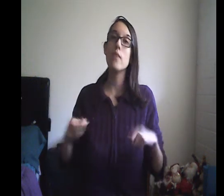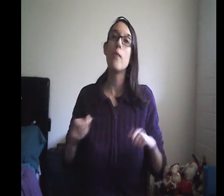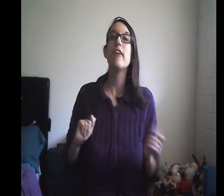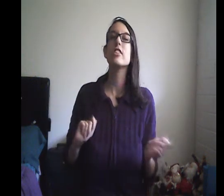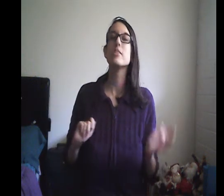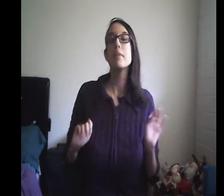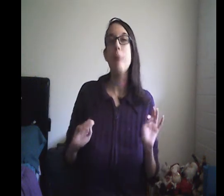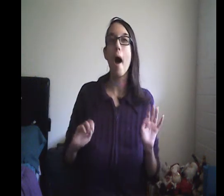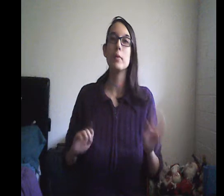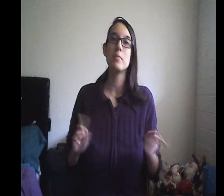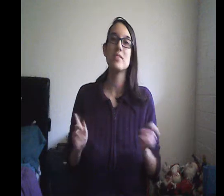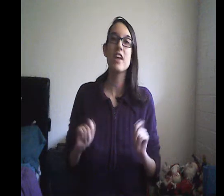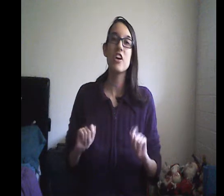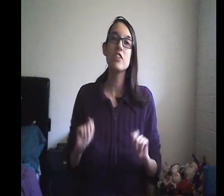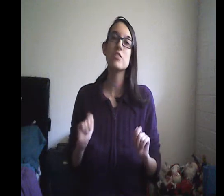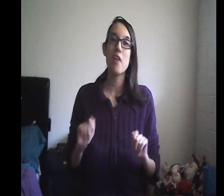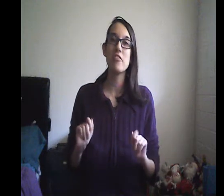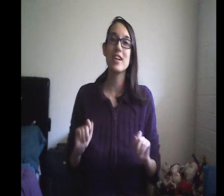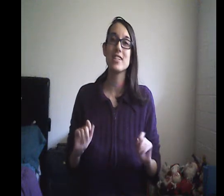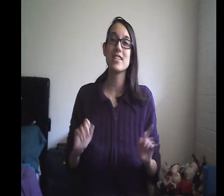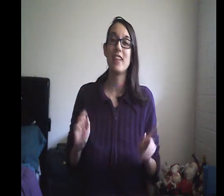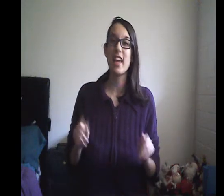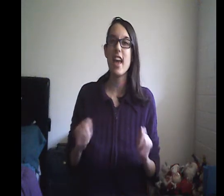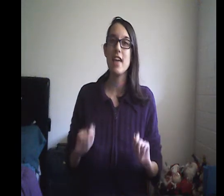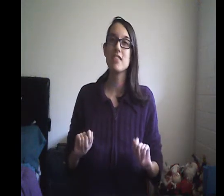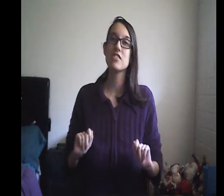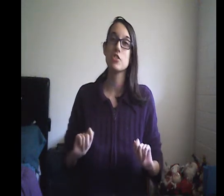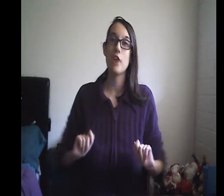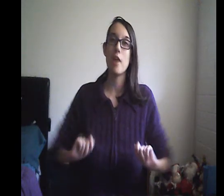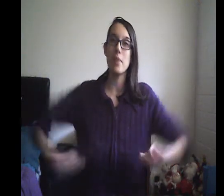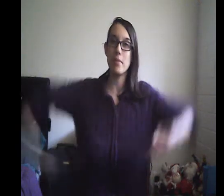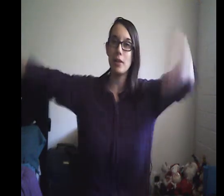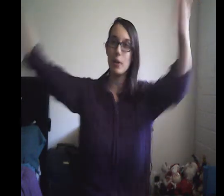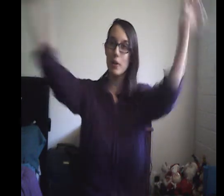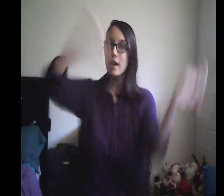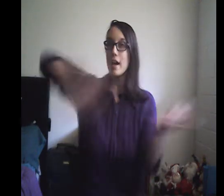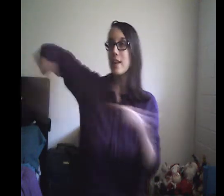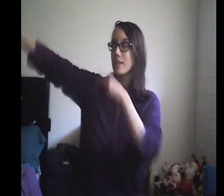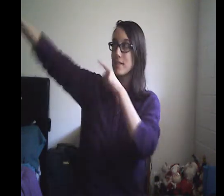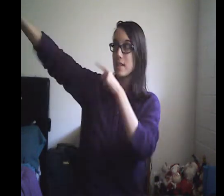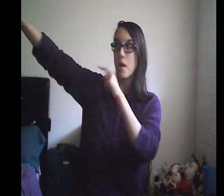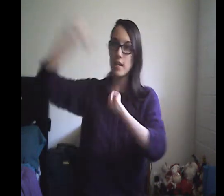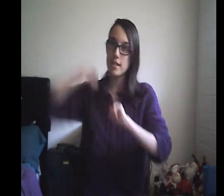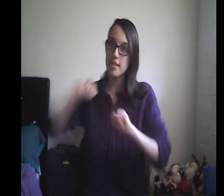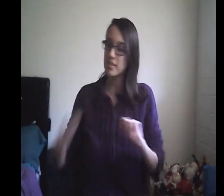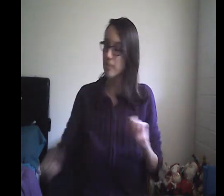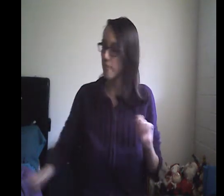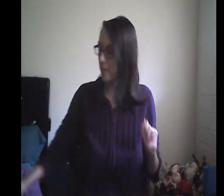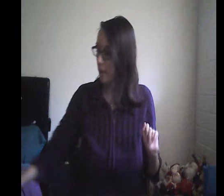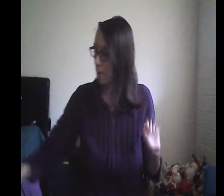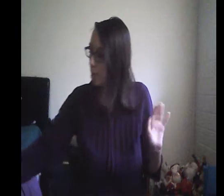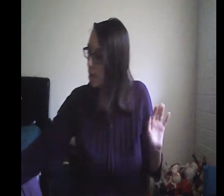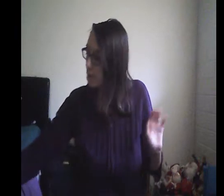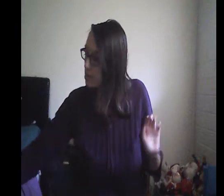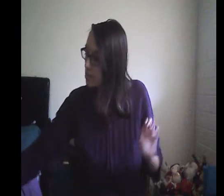wild's big pop and mascara do not forget to hit the like and subscribe button below now let's get into this video so